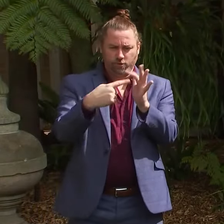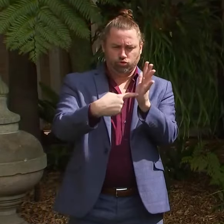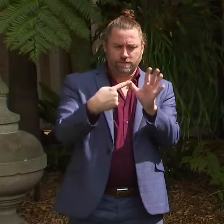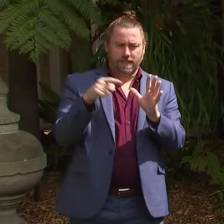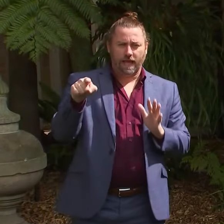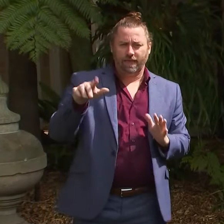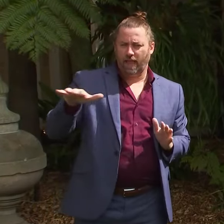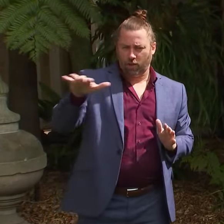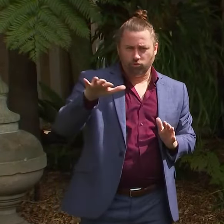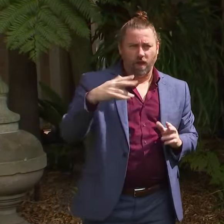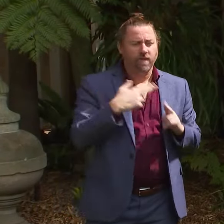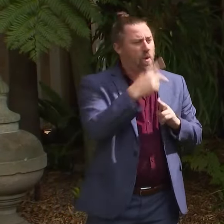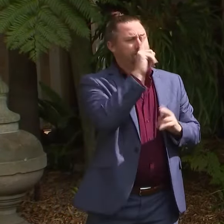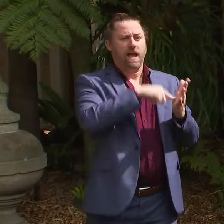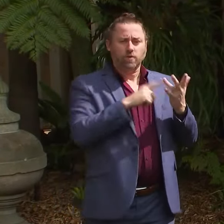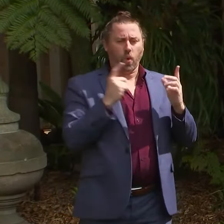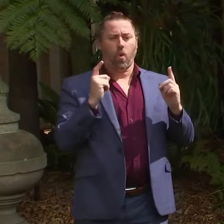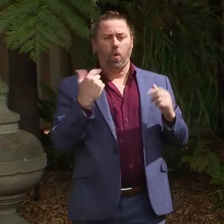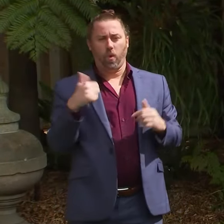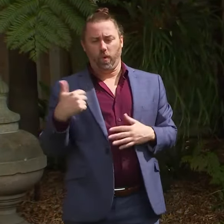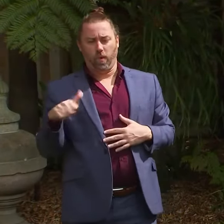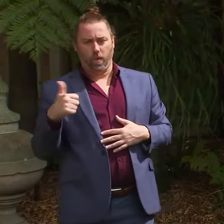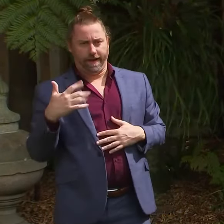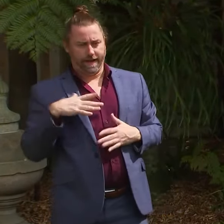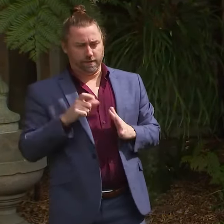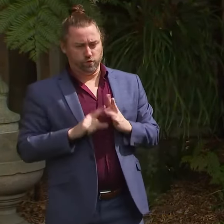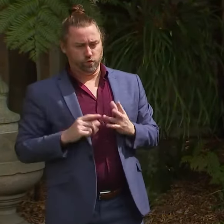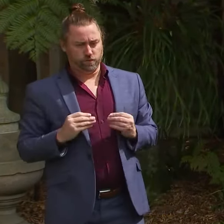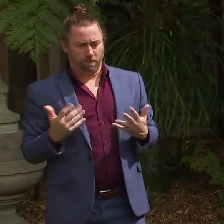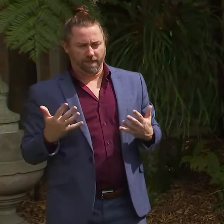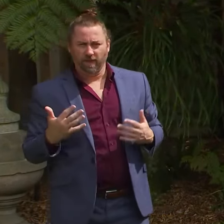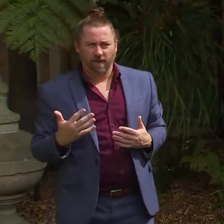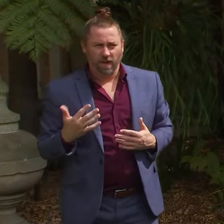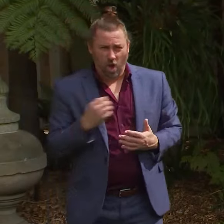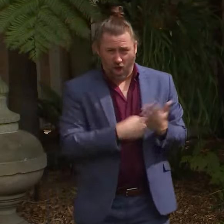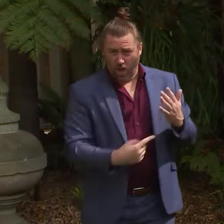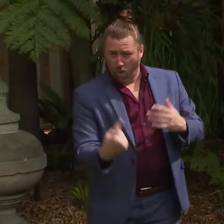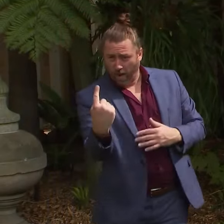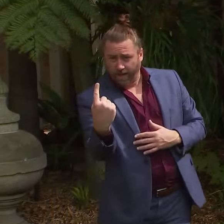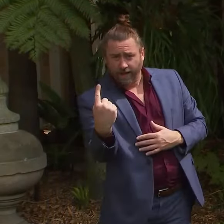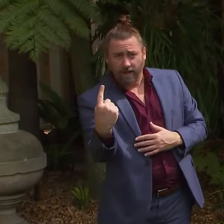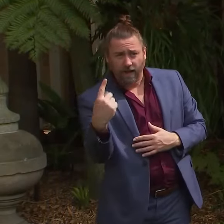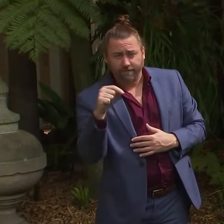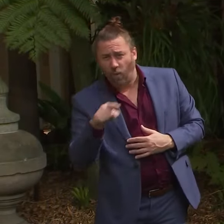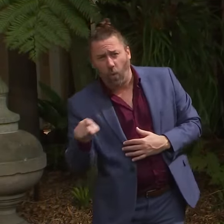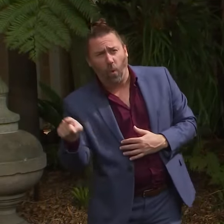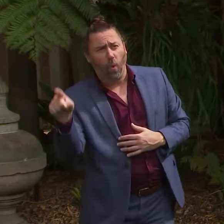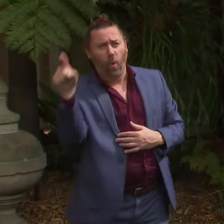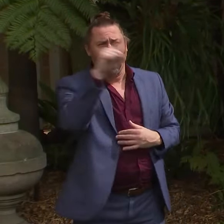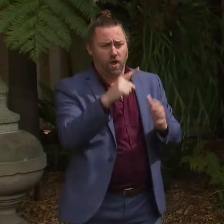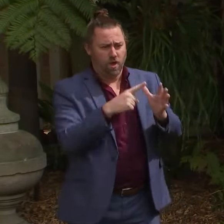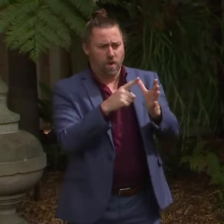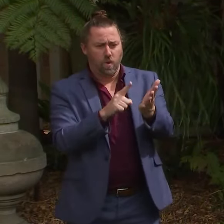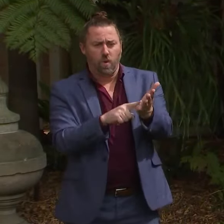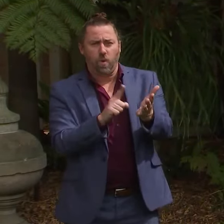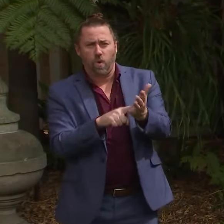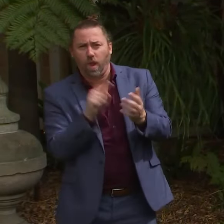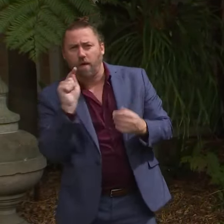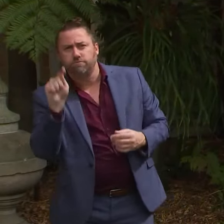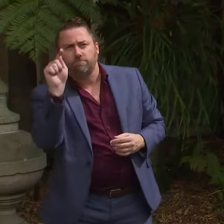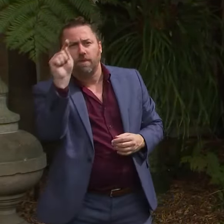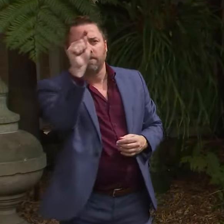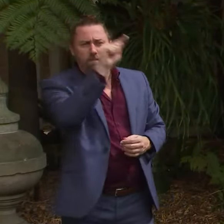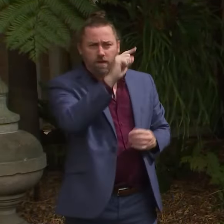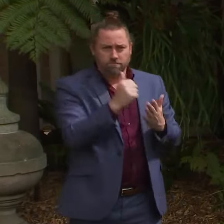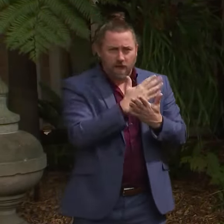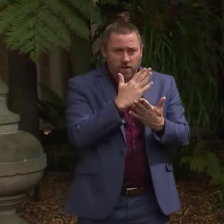suddenly them to be concerned about this facility. And they shouldn't be just talking about one facility. They should be looking at all of the aged care facilities across